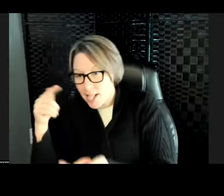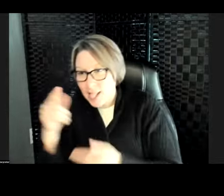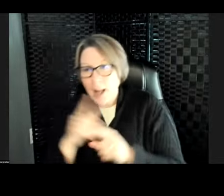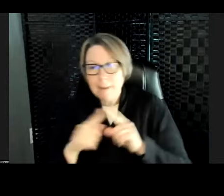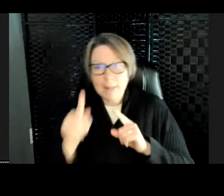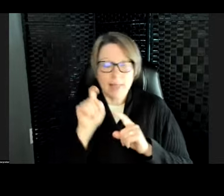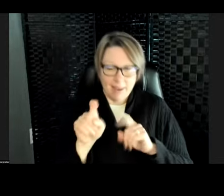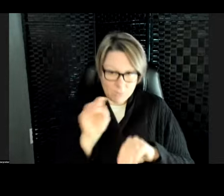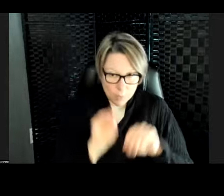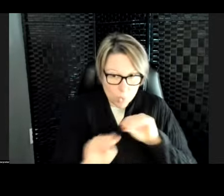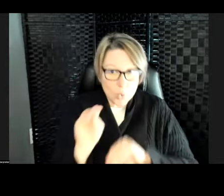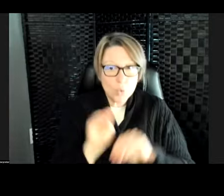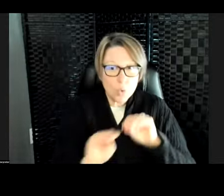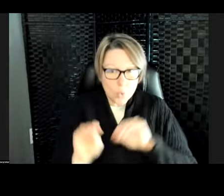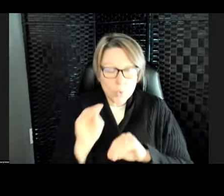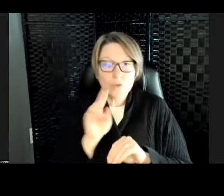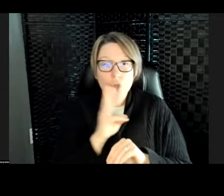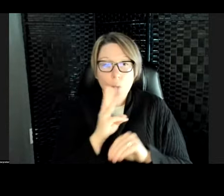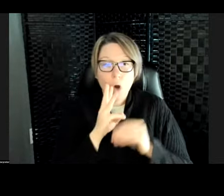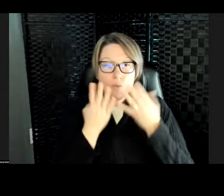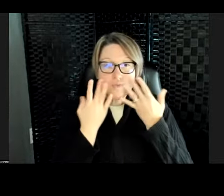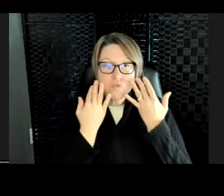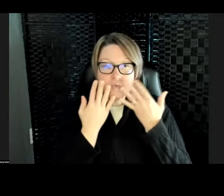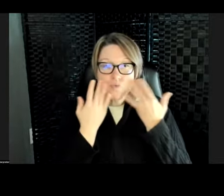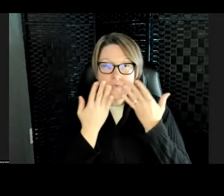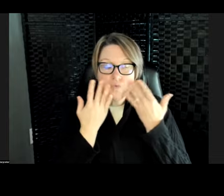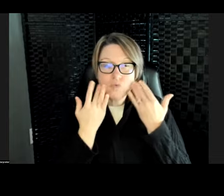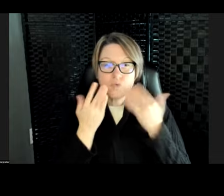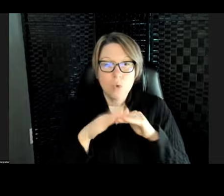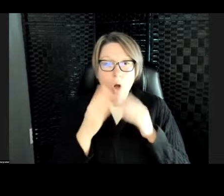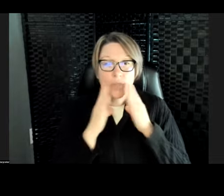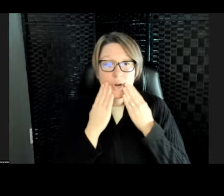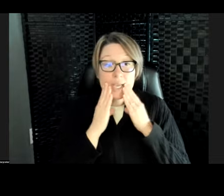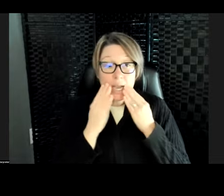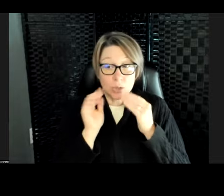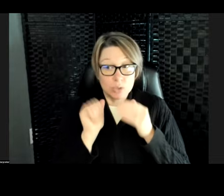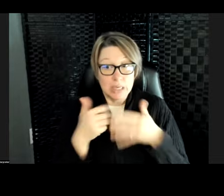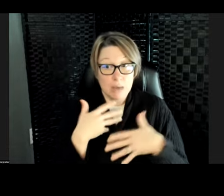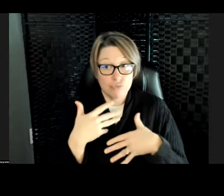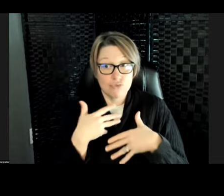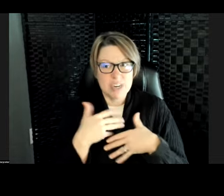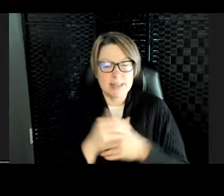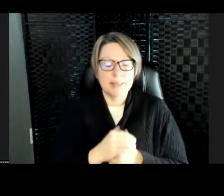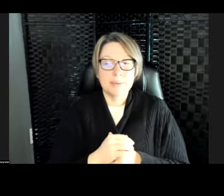to move that water over their gills so that they can breathe. So that's why they're moving a lot. The reef sharks.